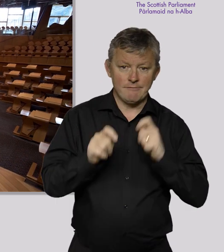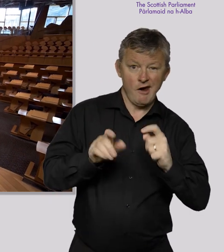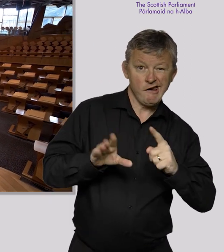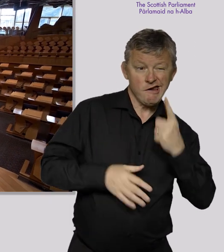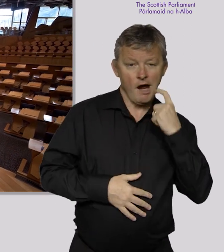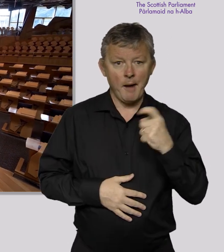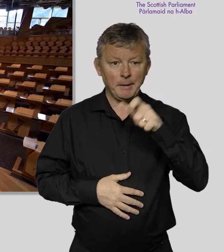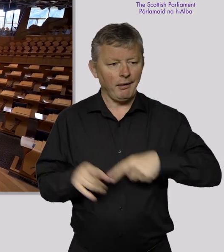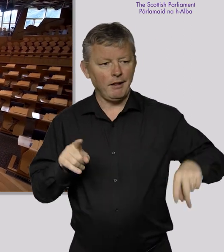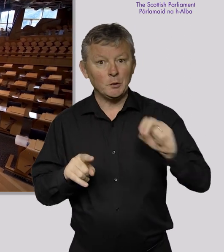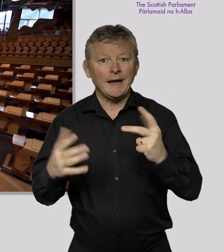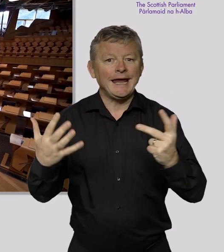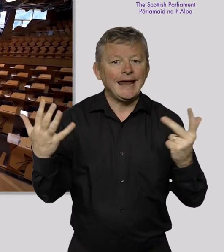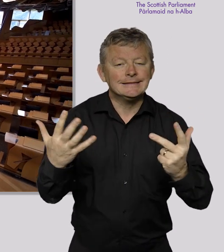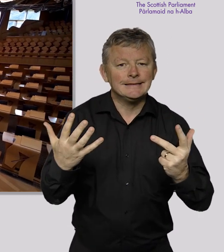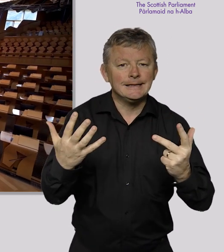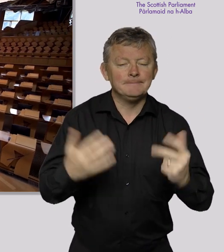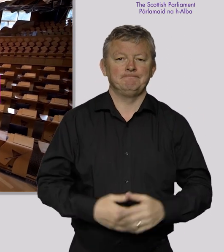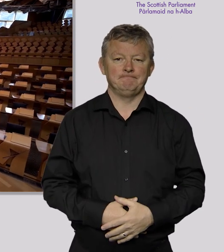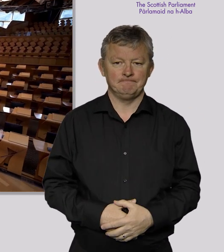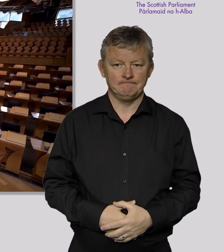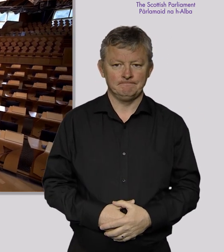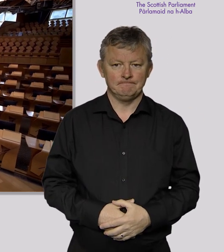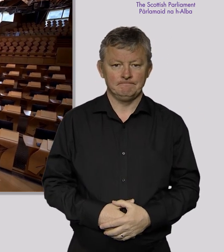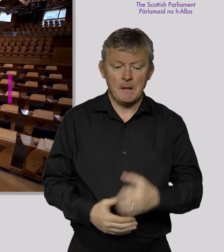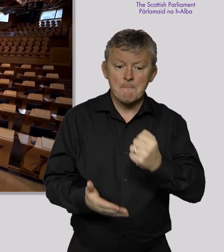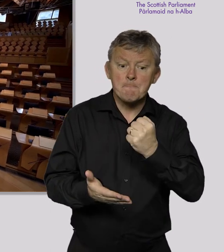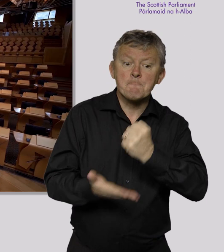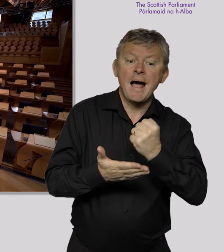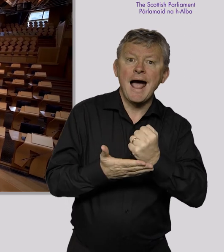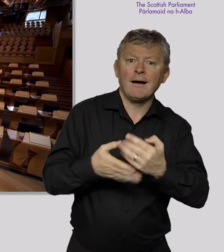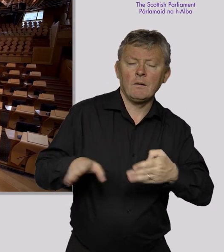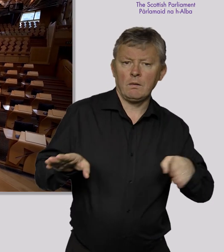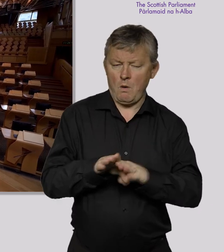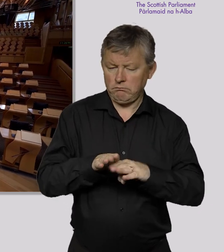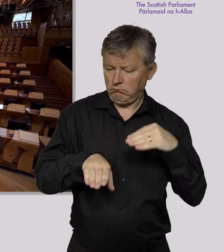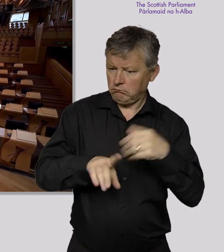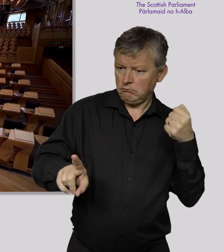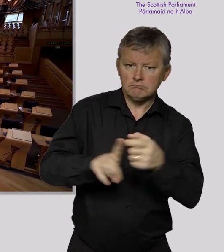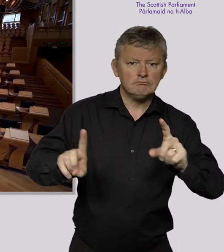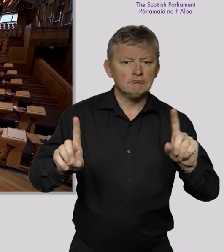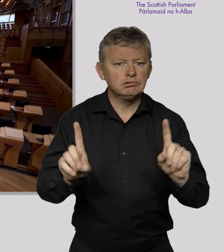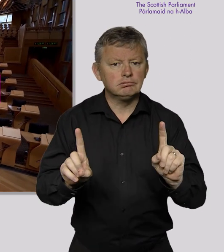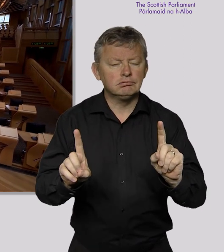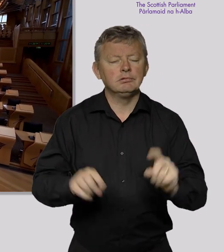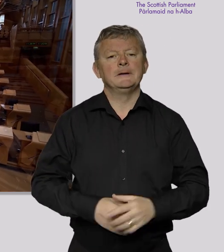Year of Young People 2018 The Impact of Bank Closures